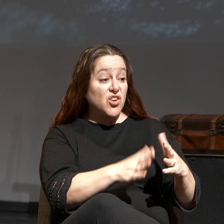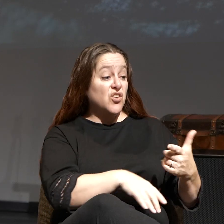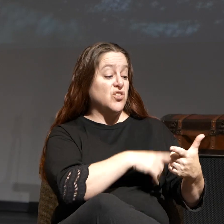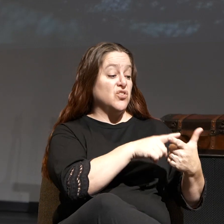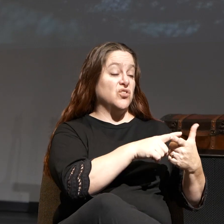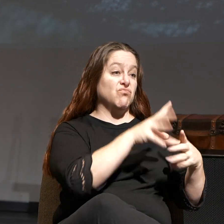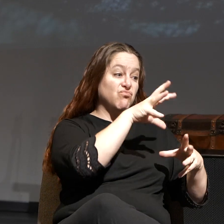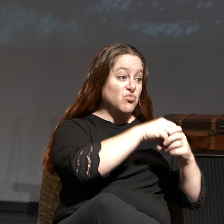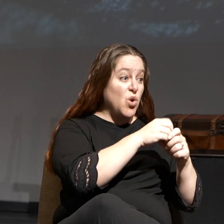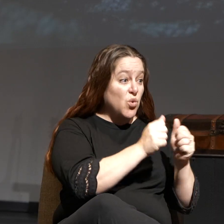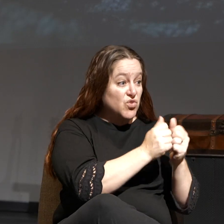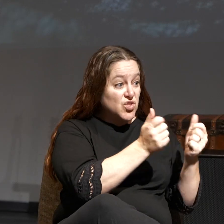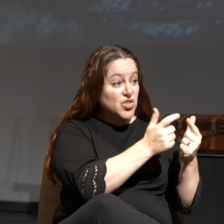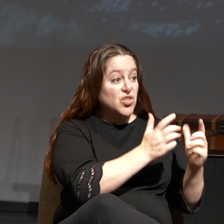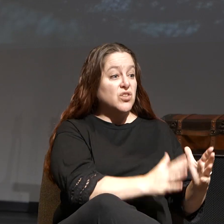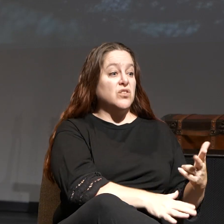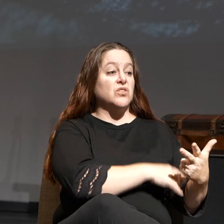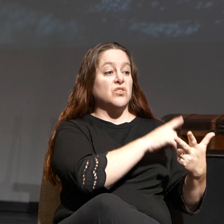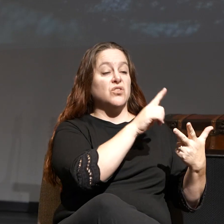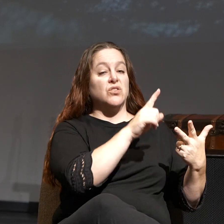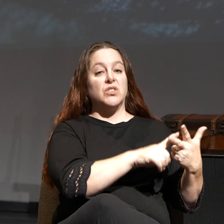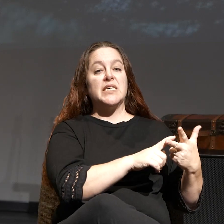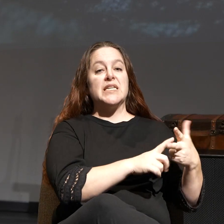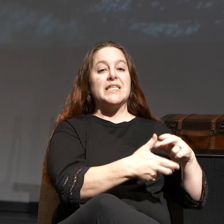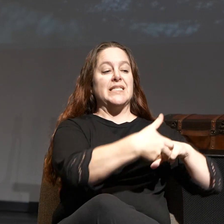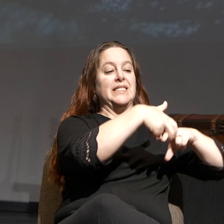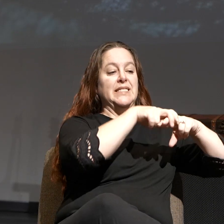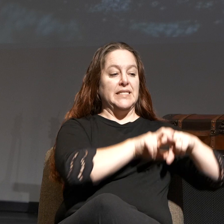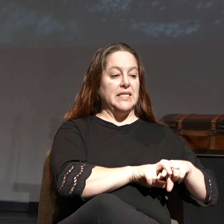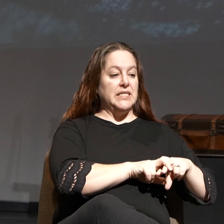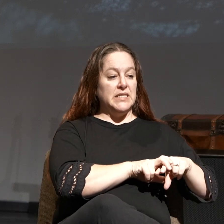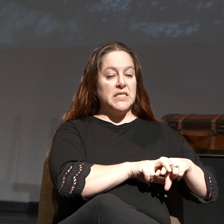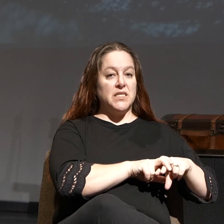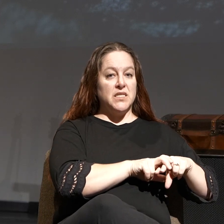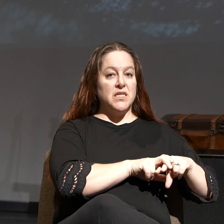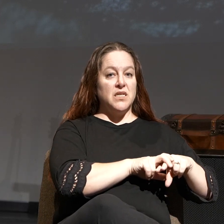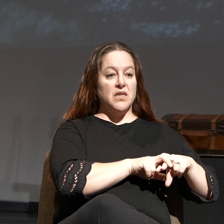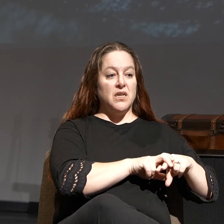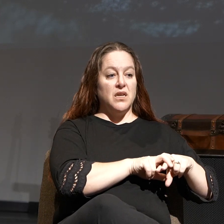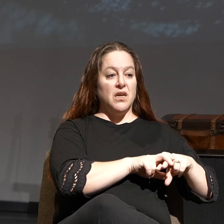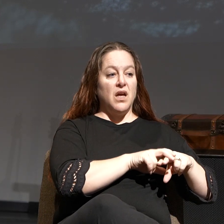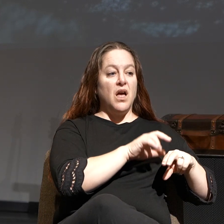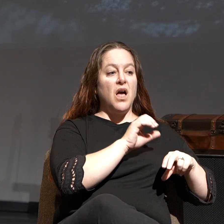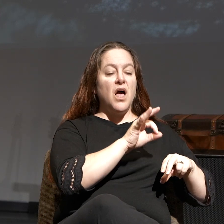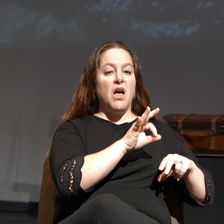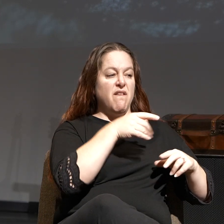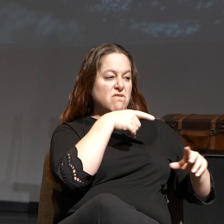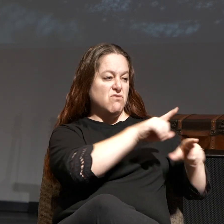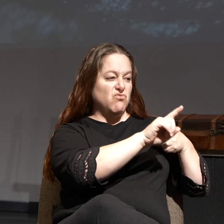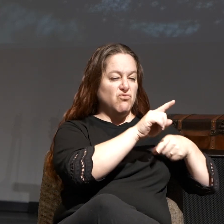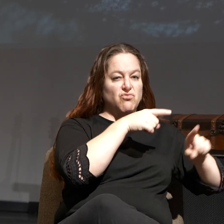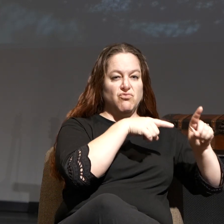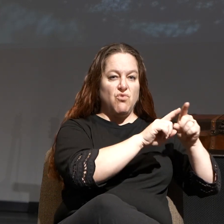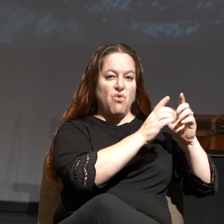last place where you land. You sit in the seat of the scornful,